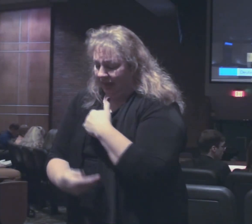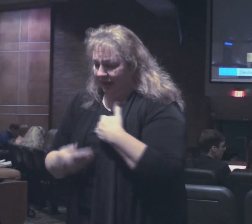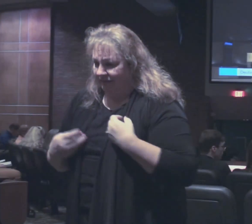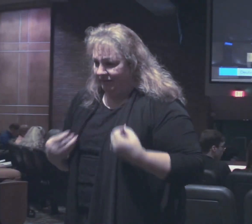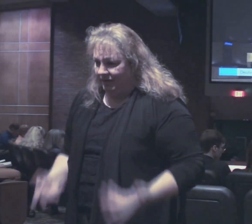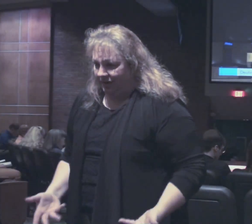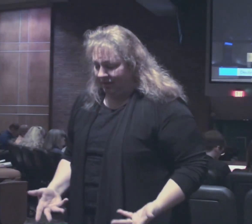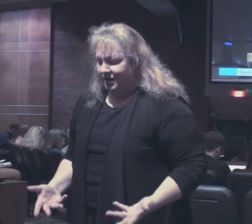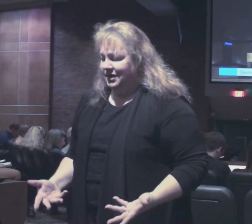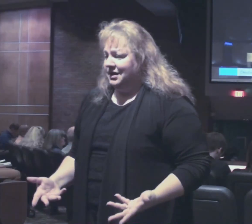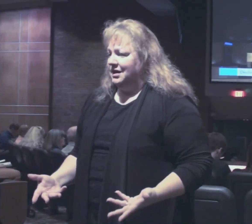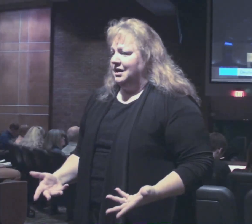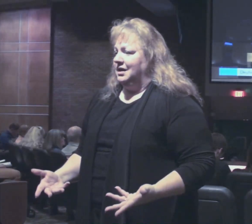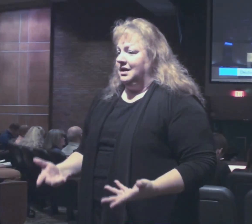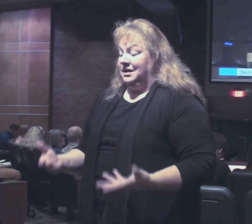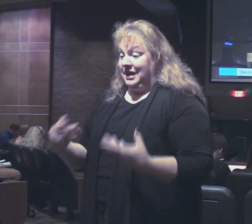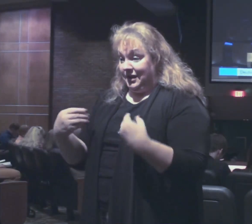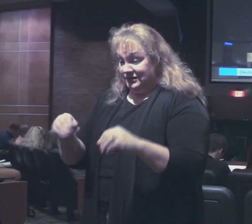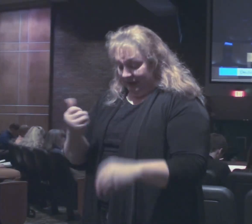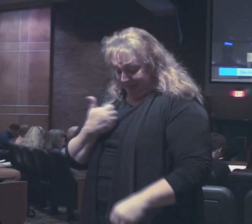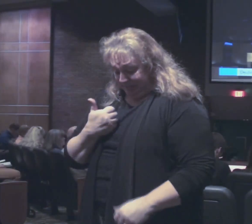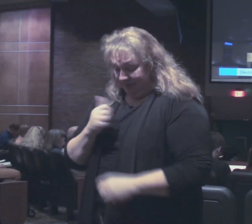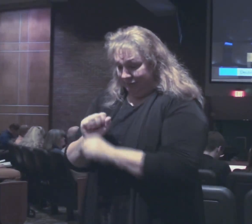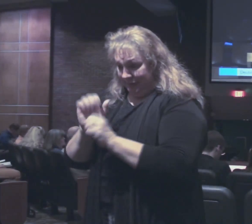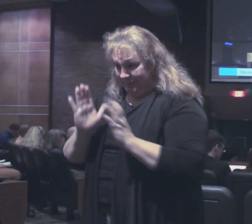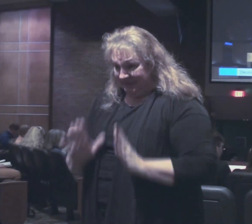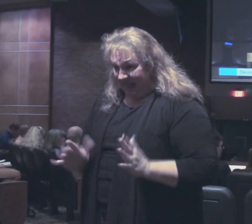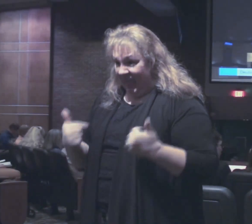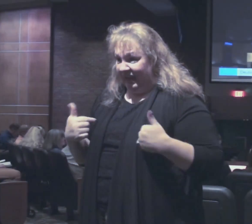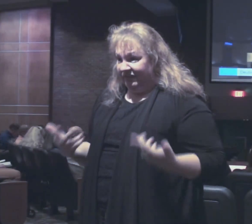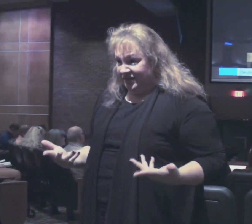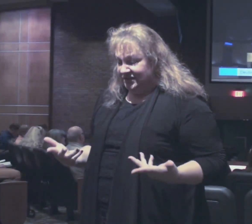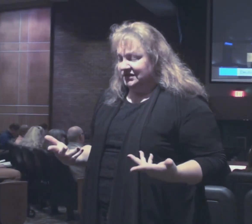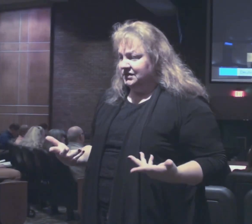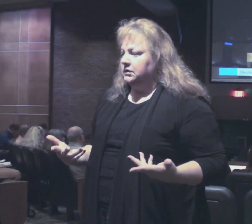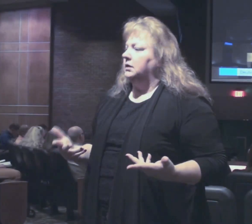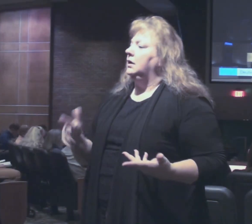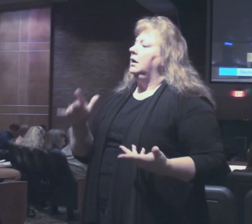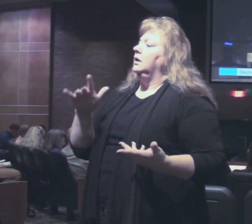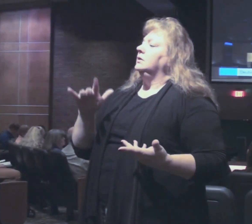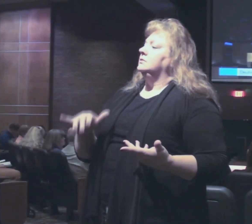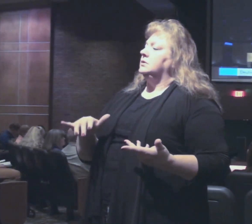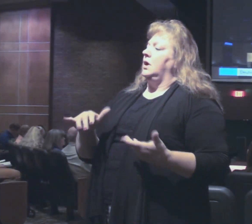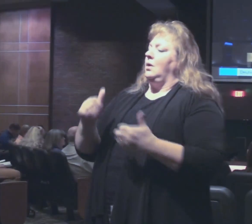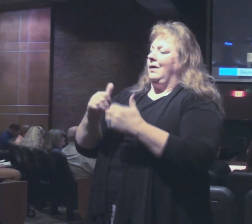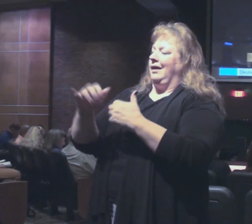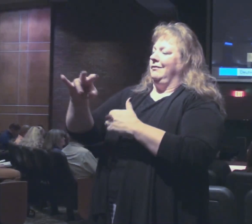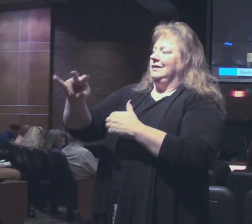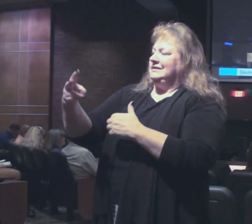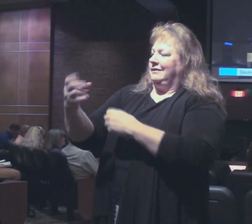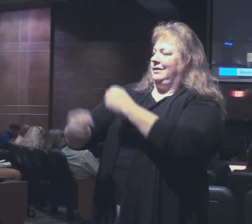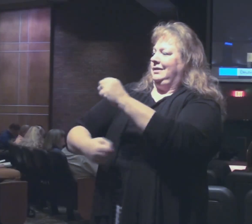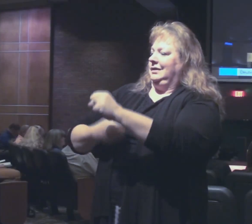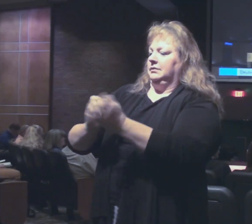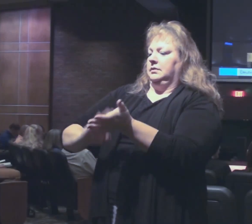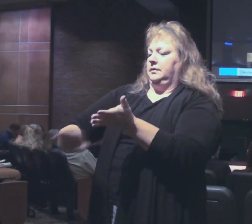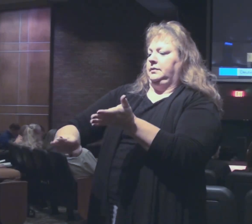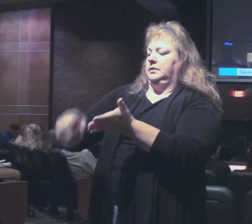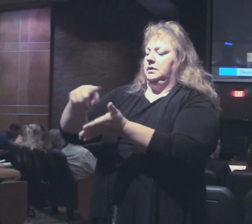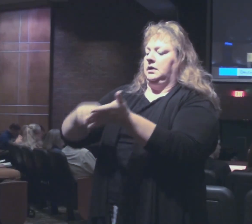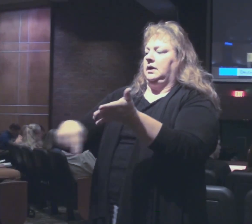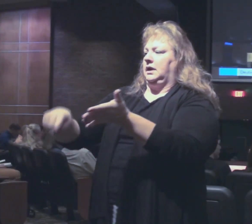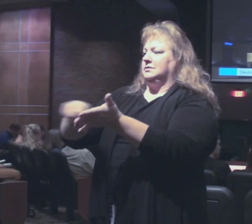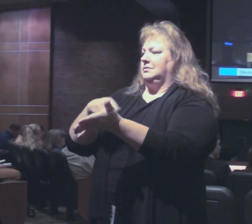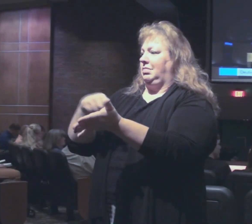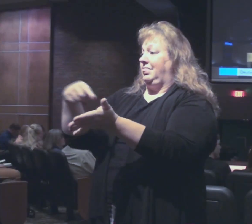poverty, then you have to sell yourself into slavery. So here there was this every seventh year things are canceled.